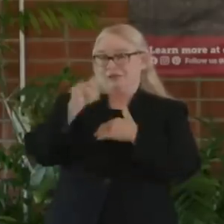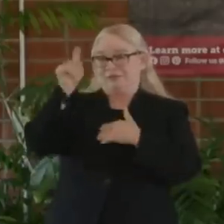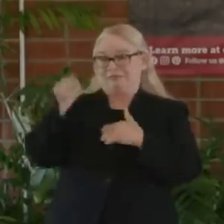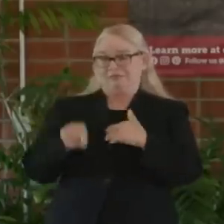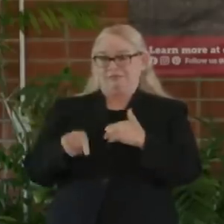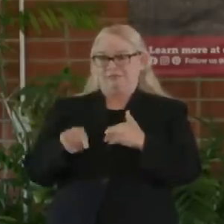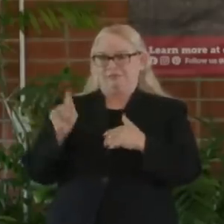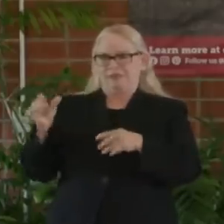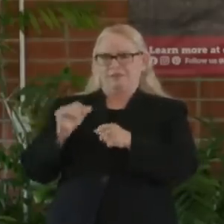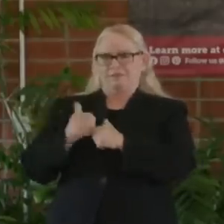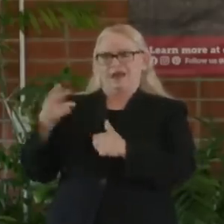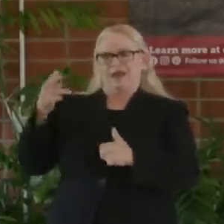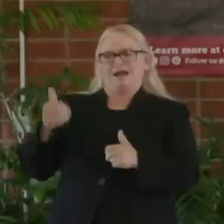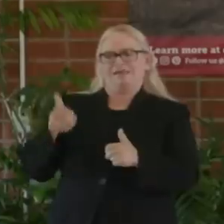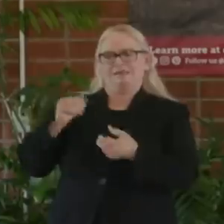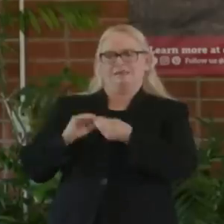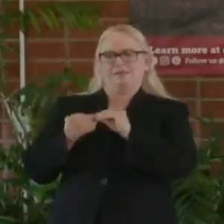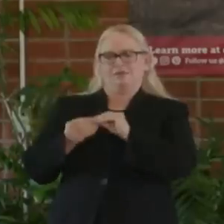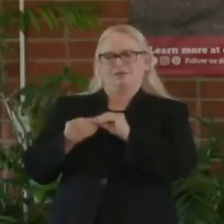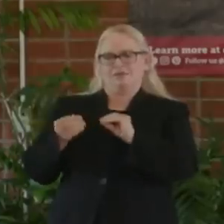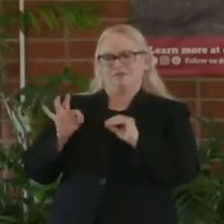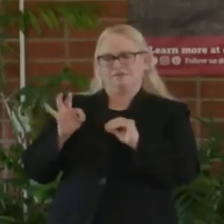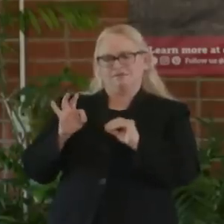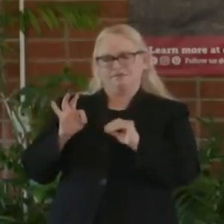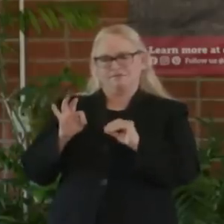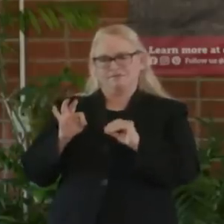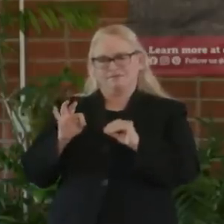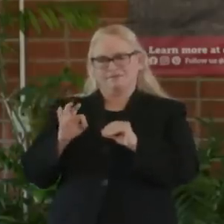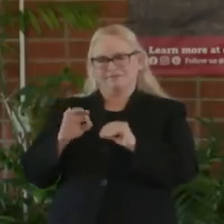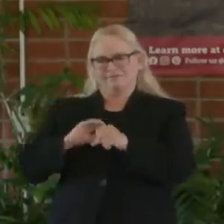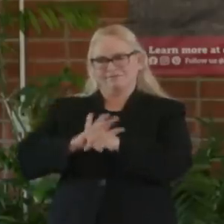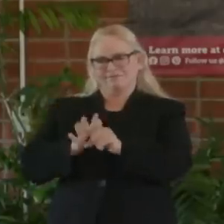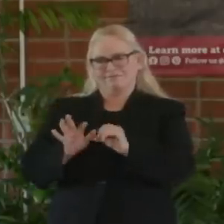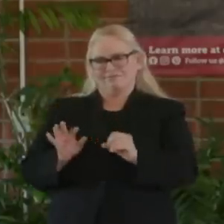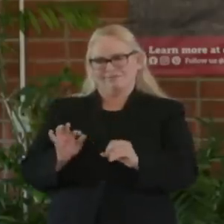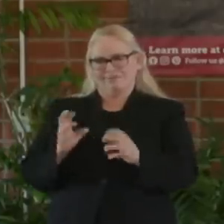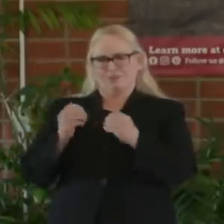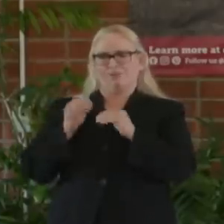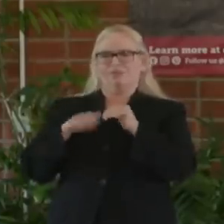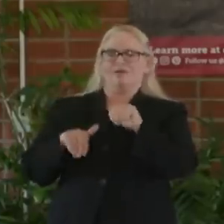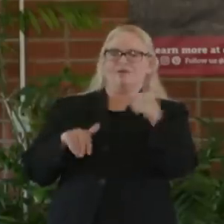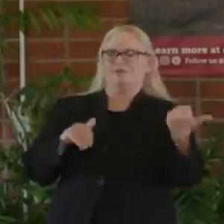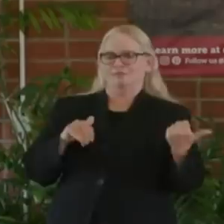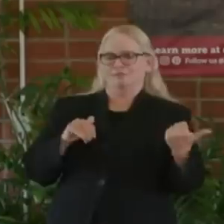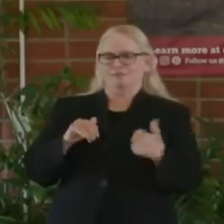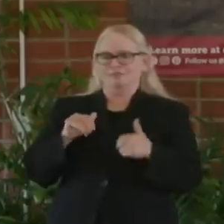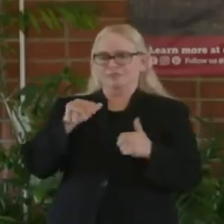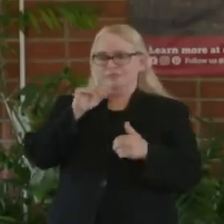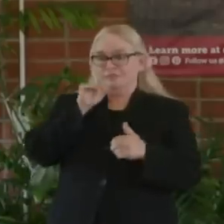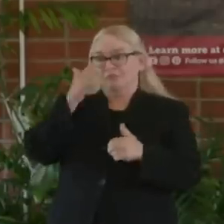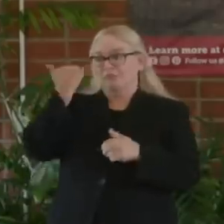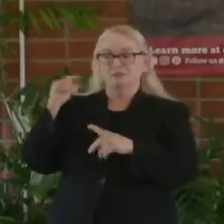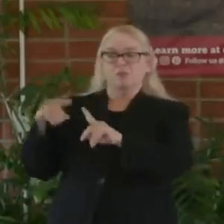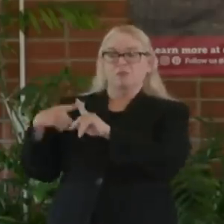proportion, sometimes, you know, 20%, 30% greater proportion, not just in the number of cases, not just in the number of patients in the